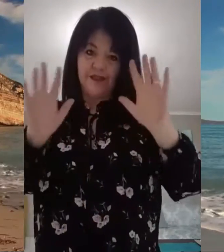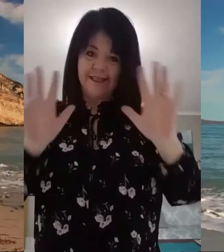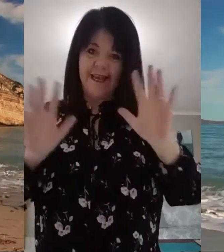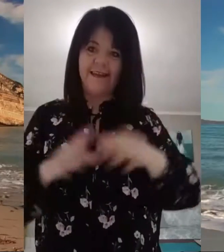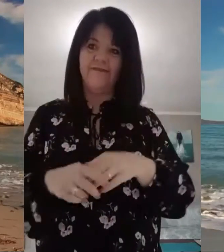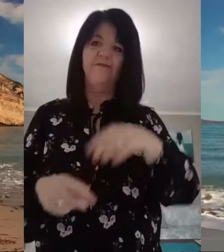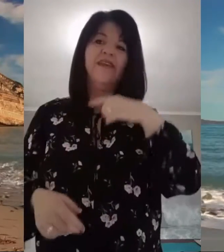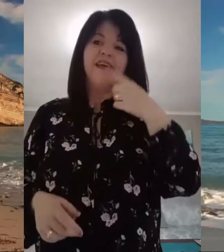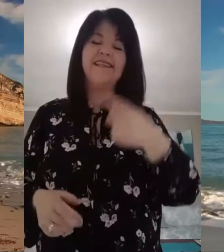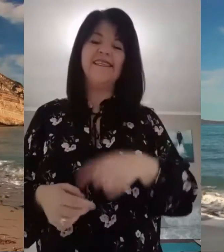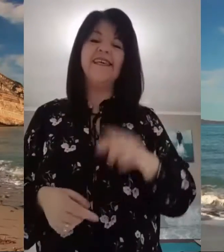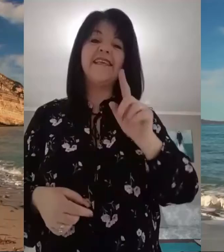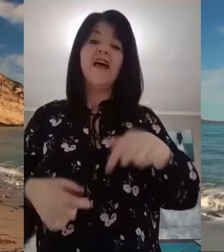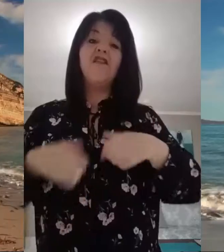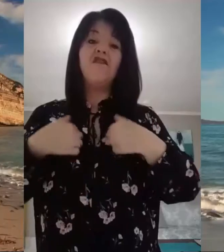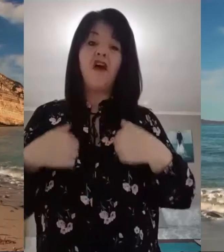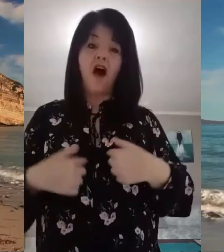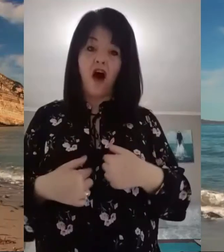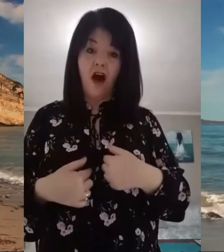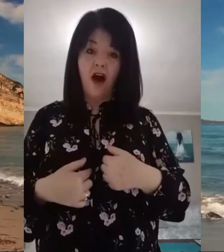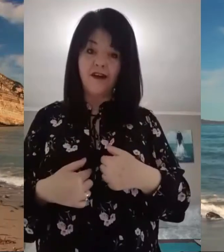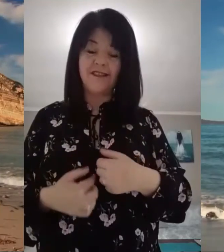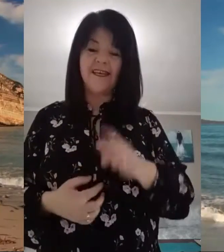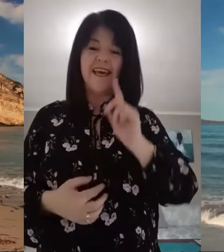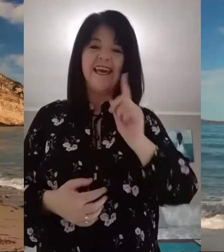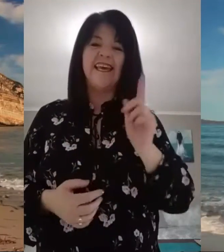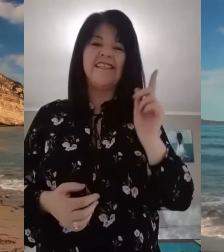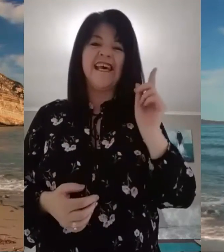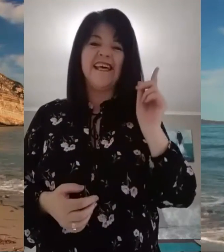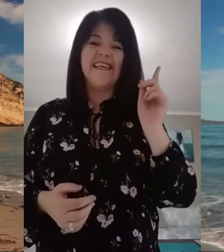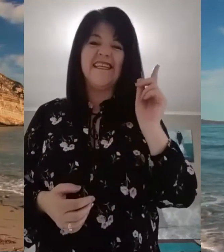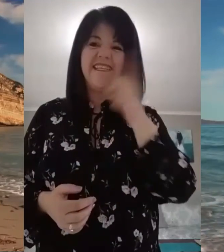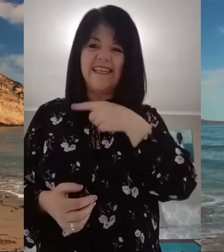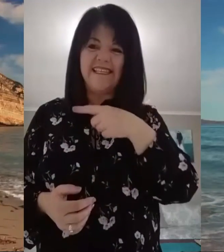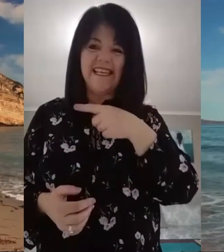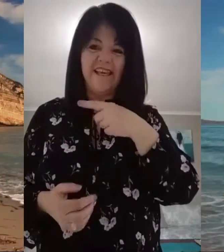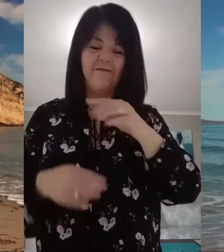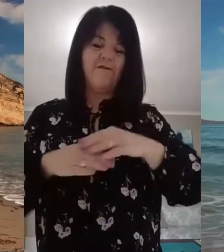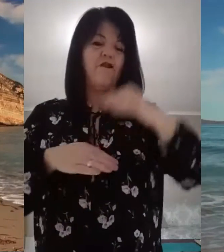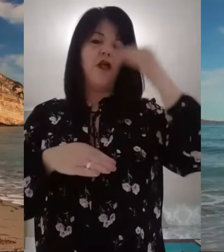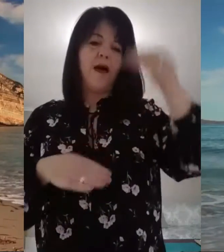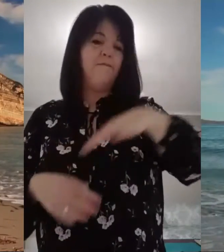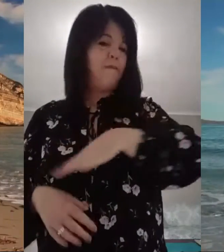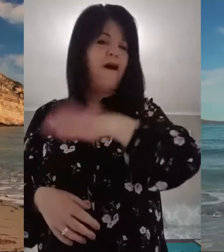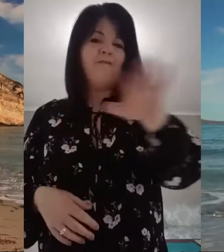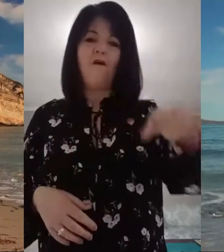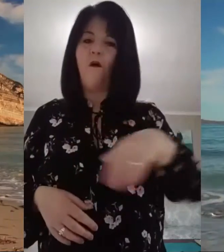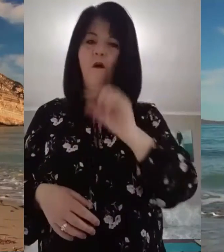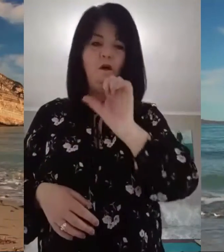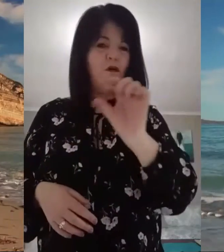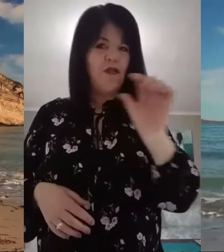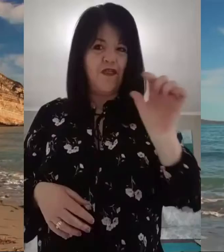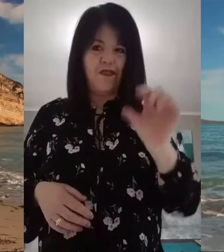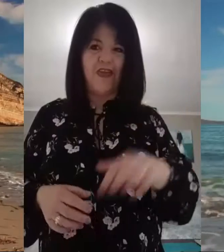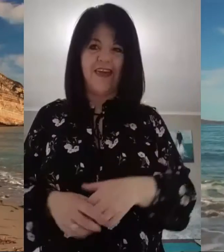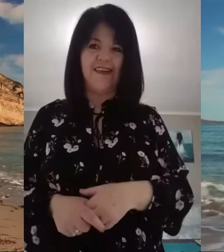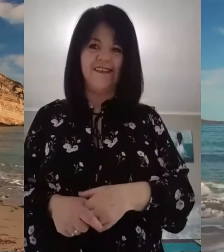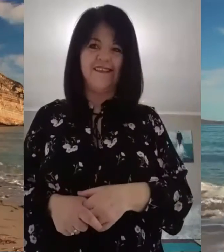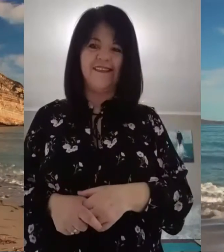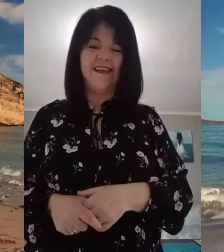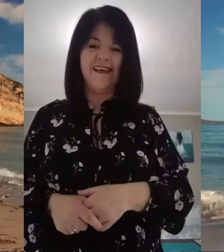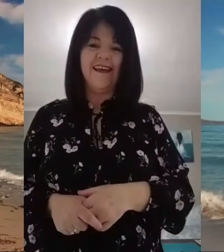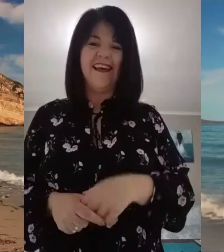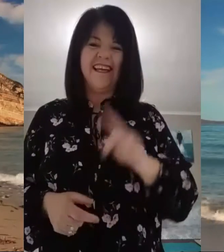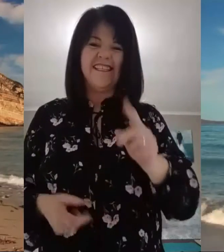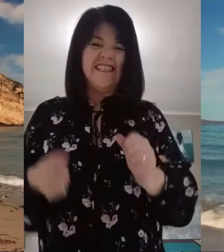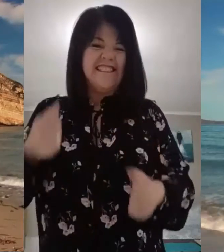to 10. It says, the heart is deceitful above all things.